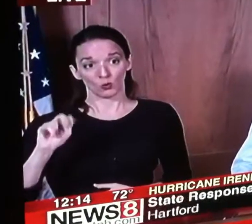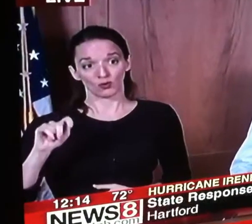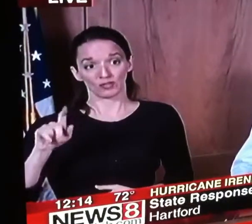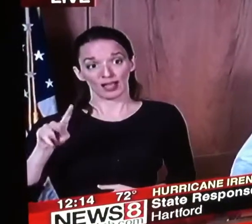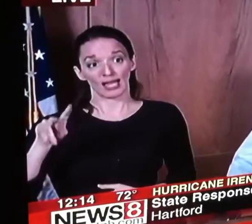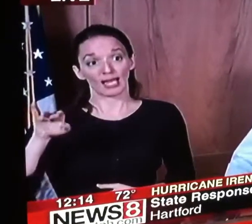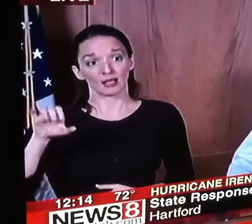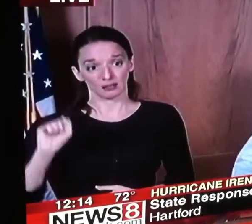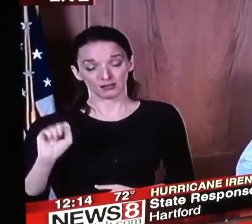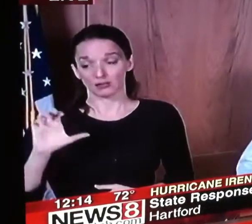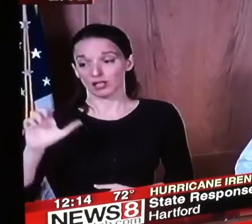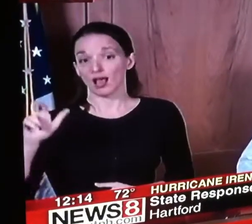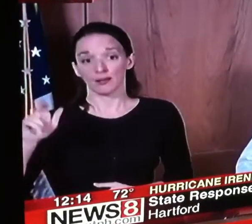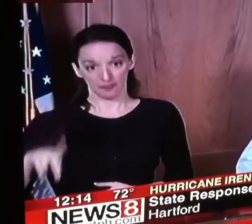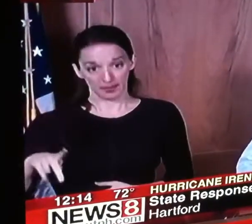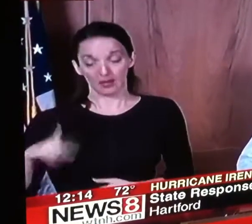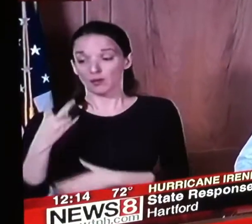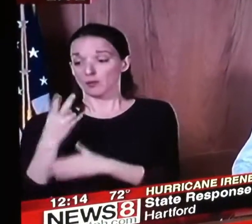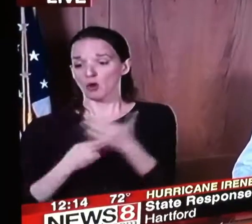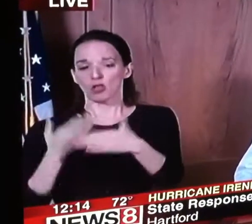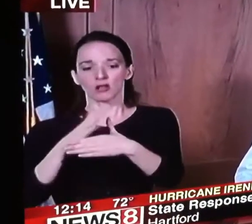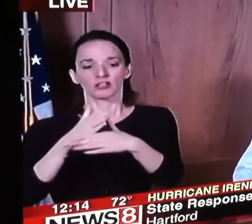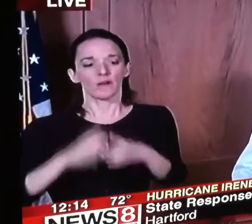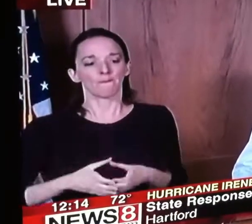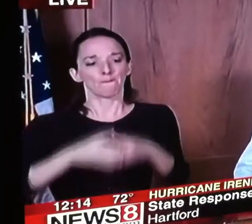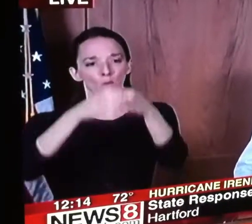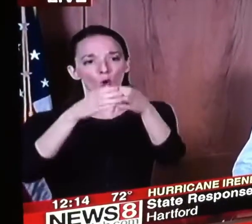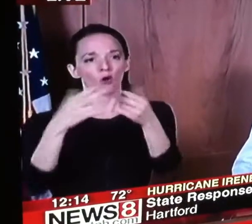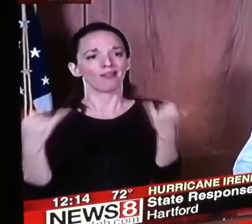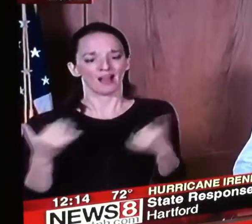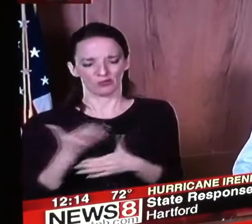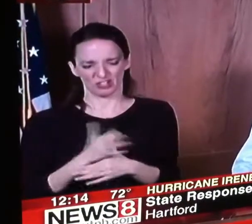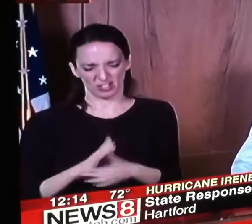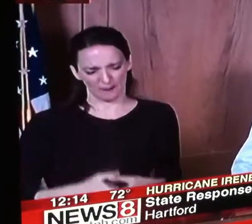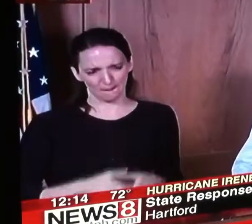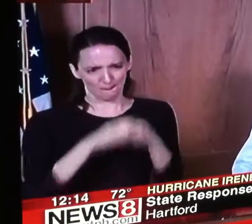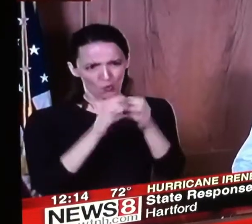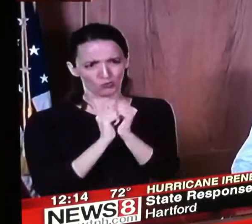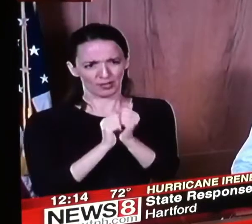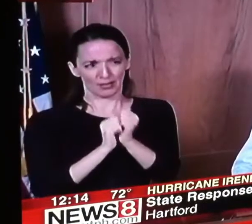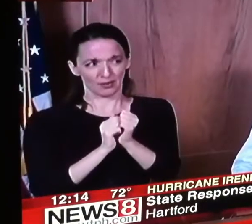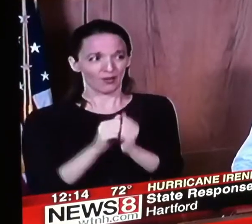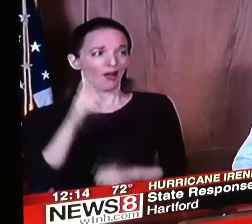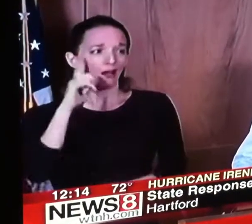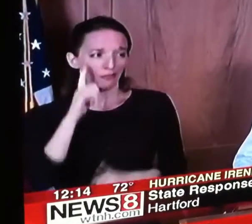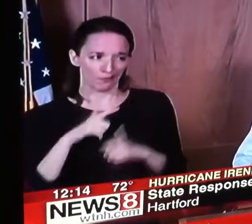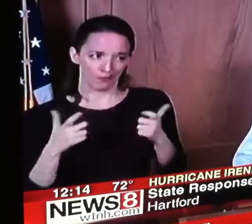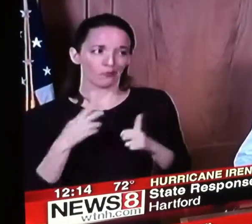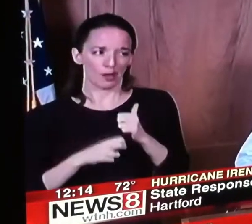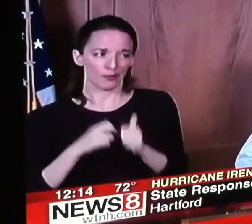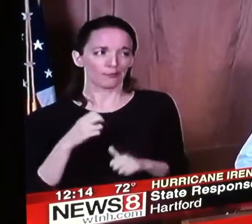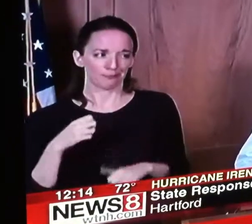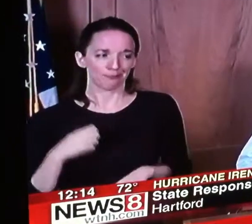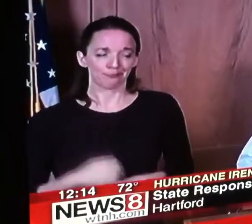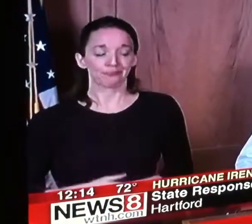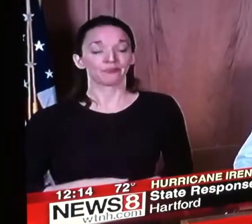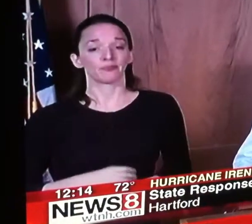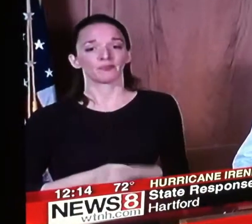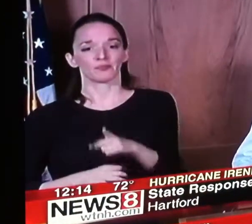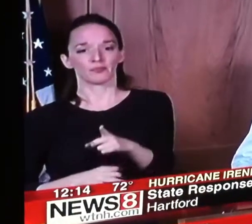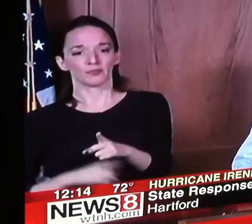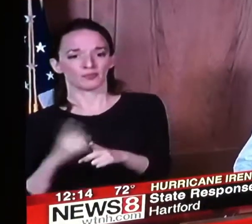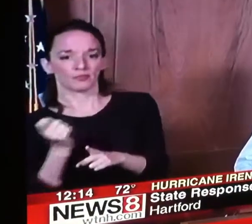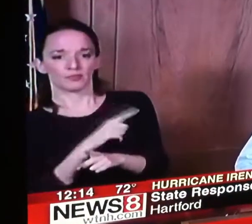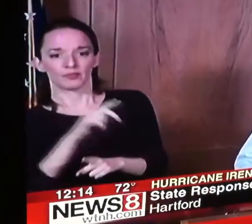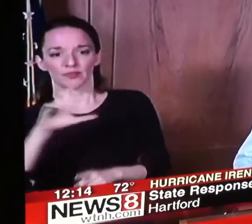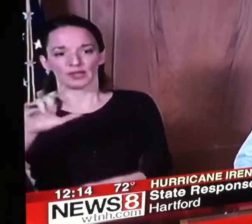um so based on the number that i got from at&t i have to assume they got a pretty big problem at this point so did the clmp report note